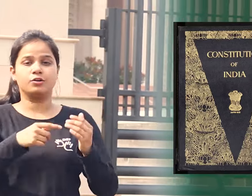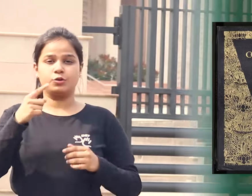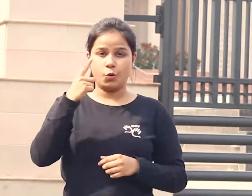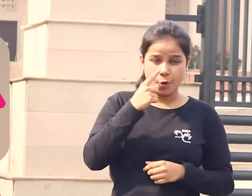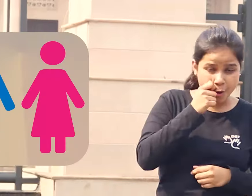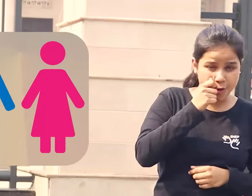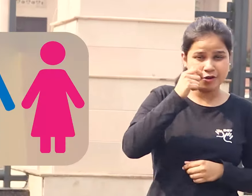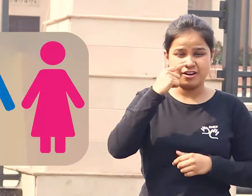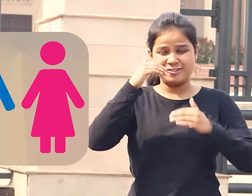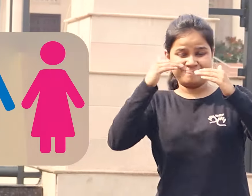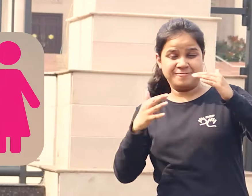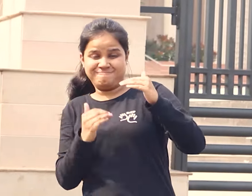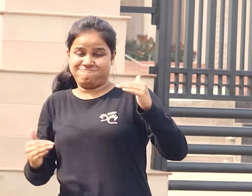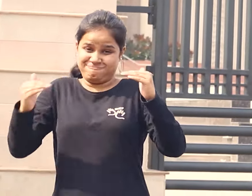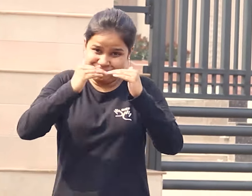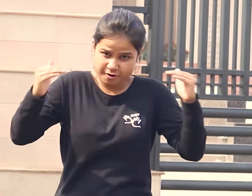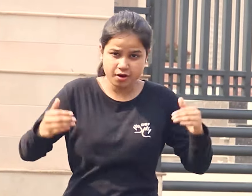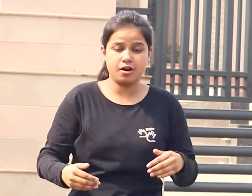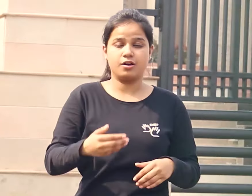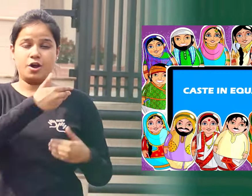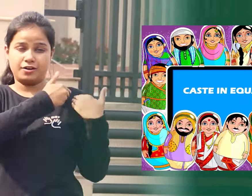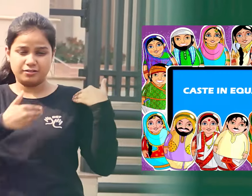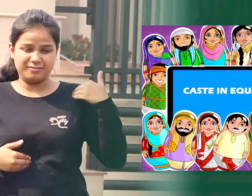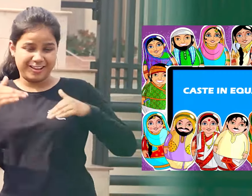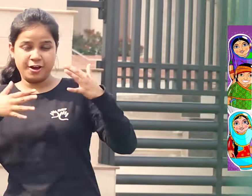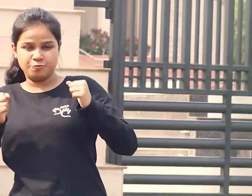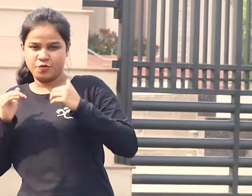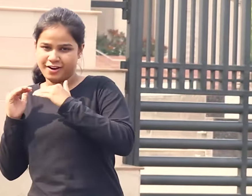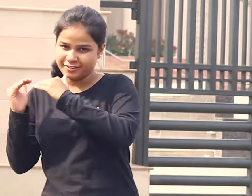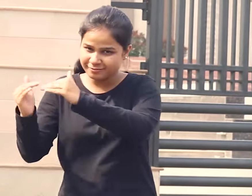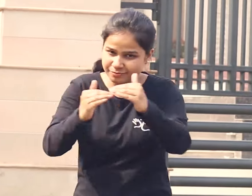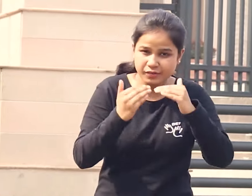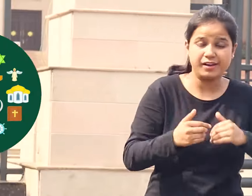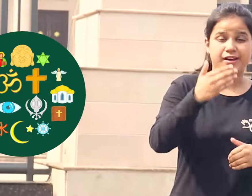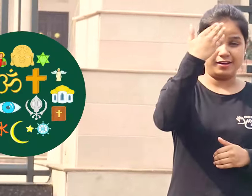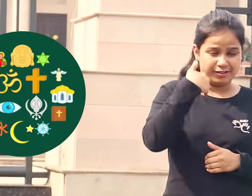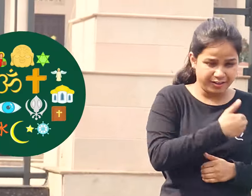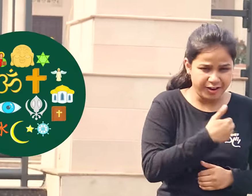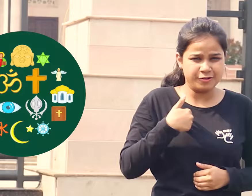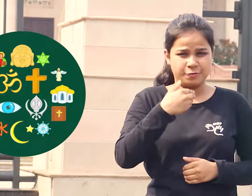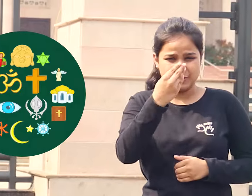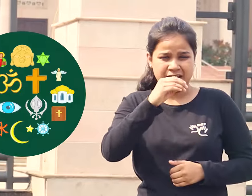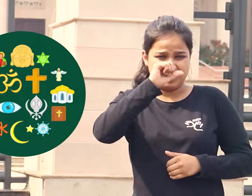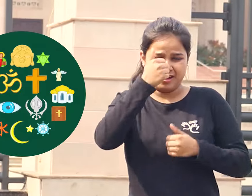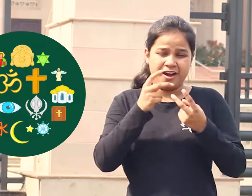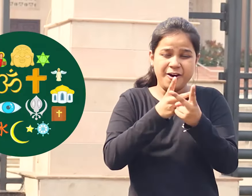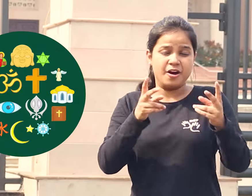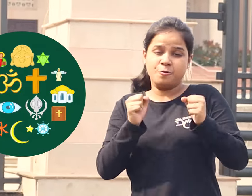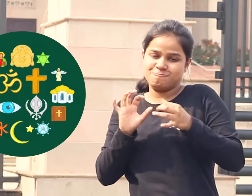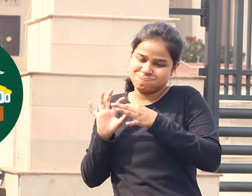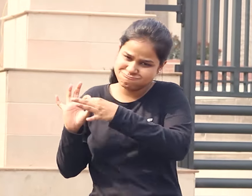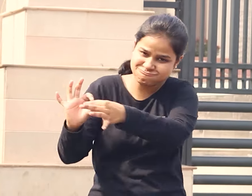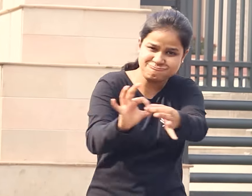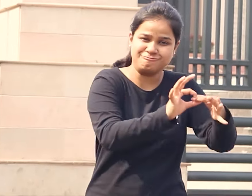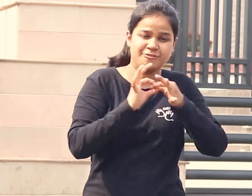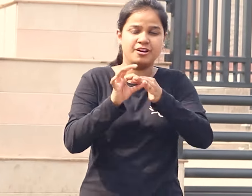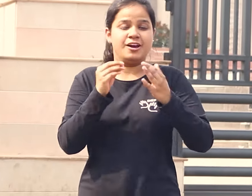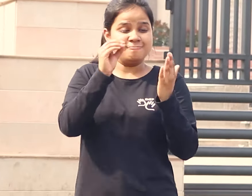of various countries and gathered their key points and assimilated them into Indian constitution. Ambedkar believed that it is very important to have